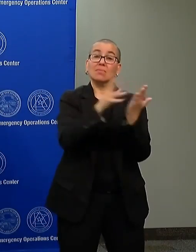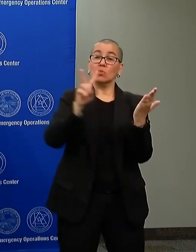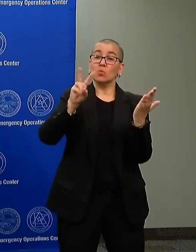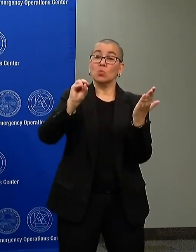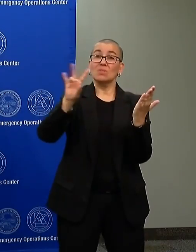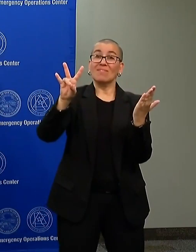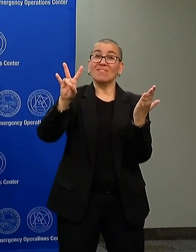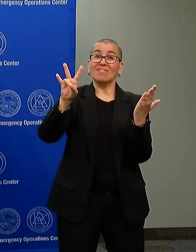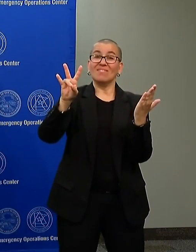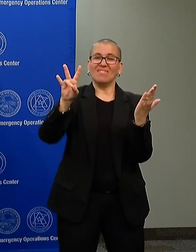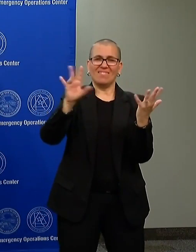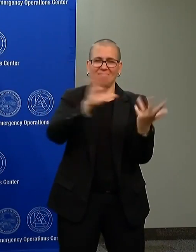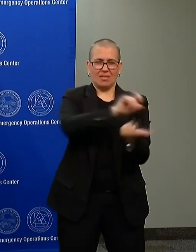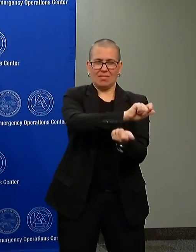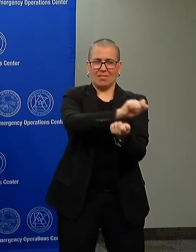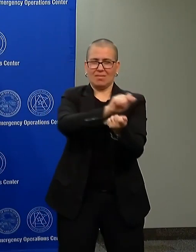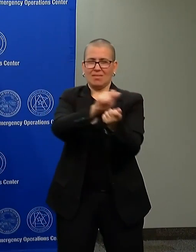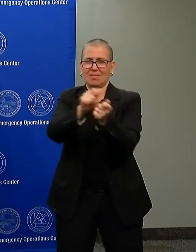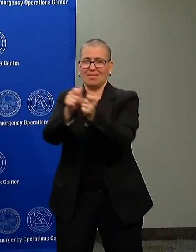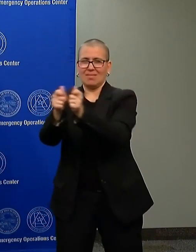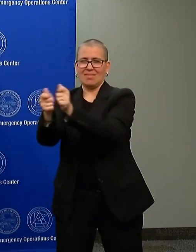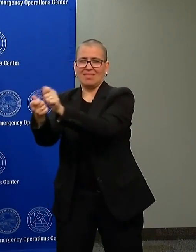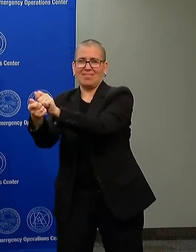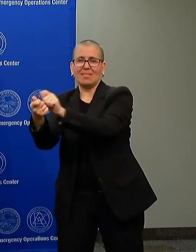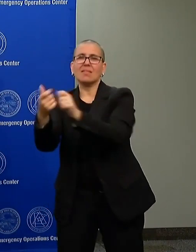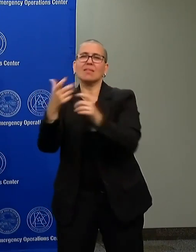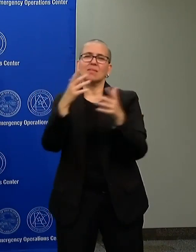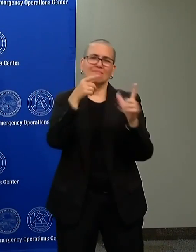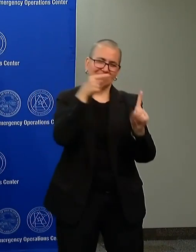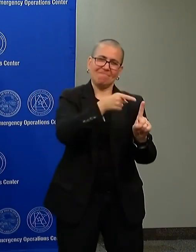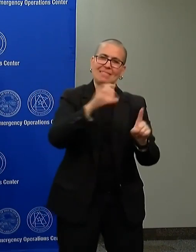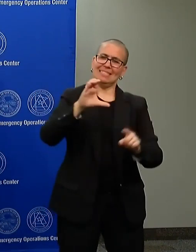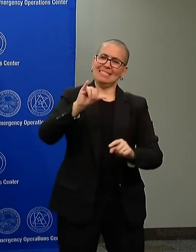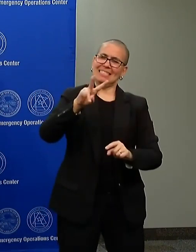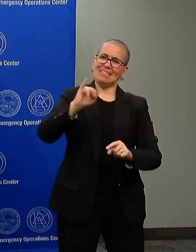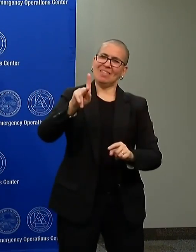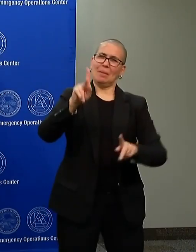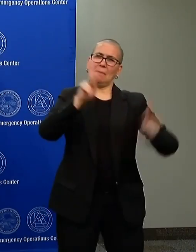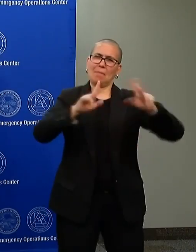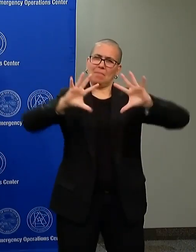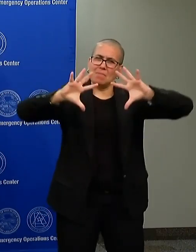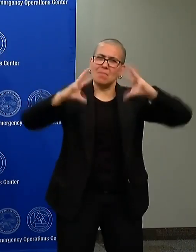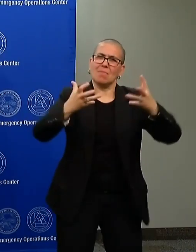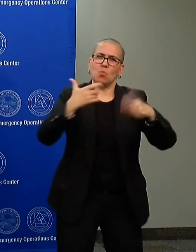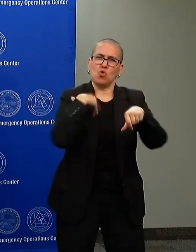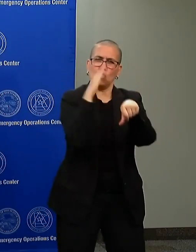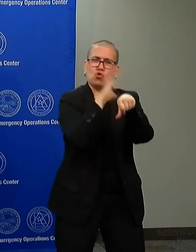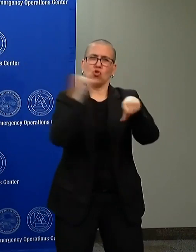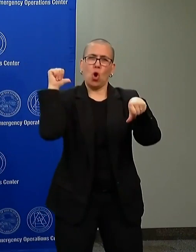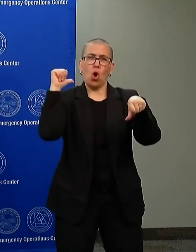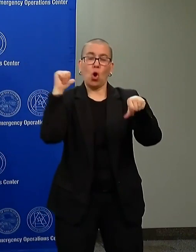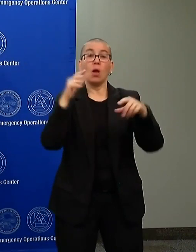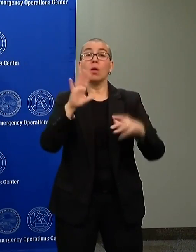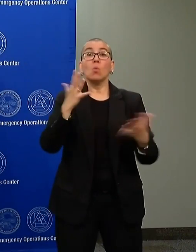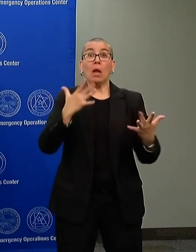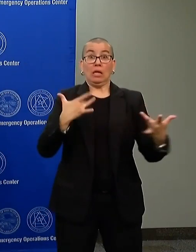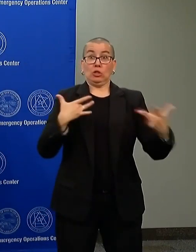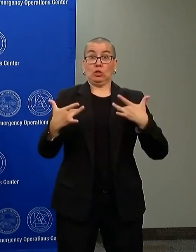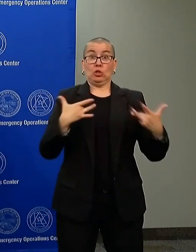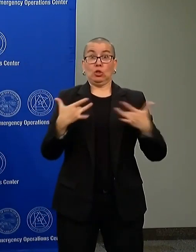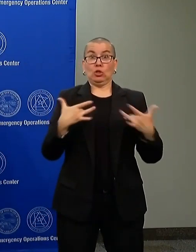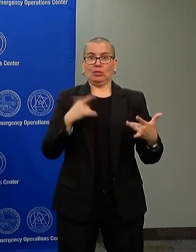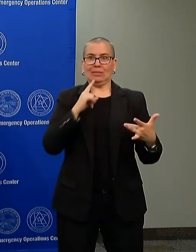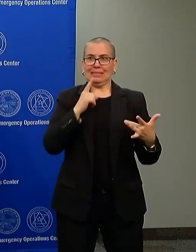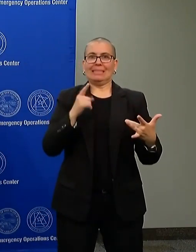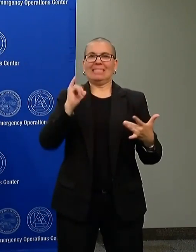of a civilian population is is a deep concern. That's why we're accessing and they're helping us access all these assets through the through the